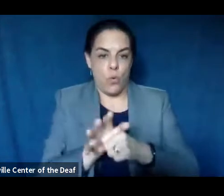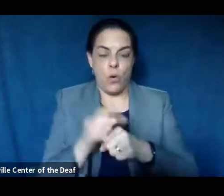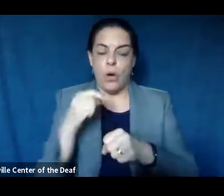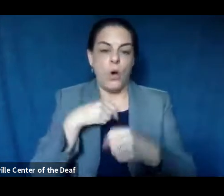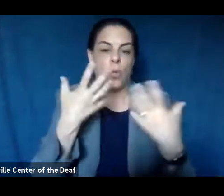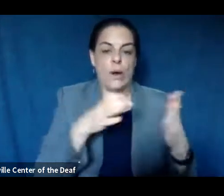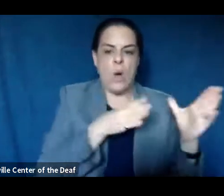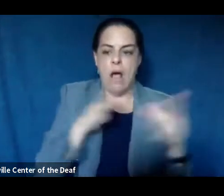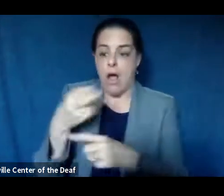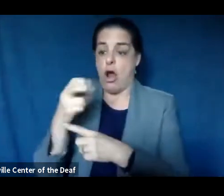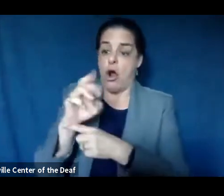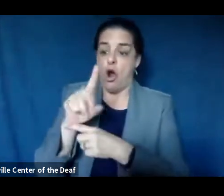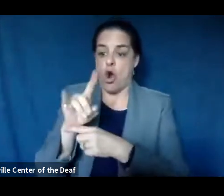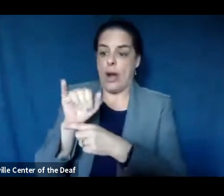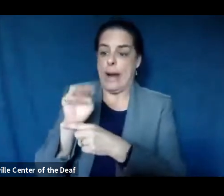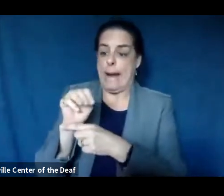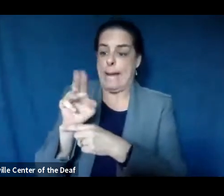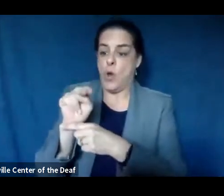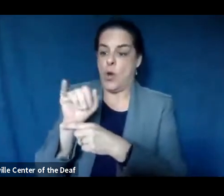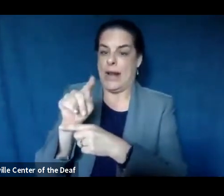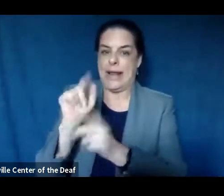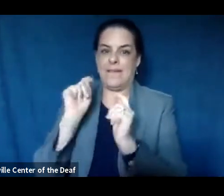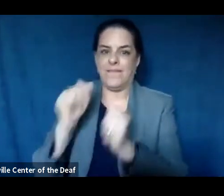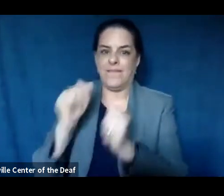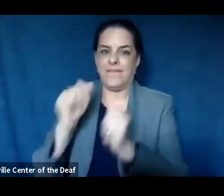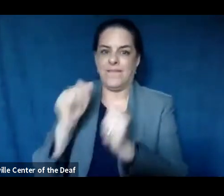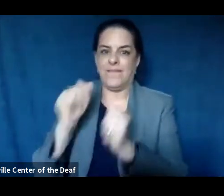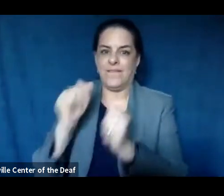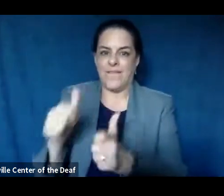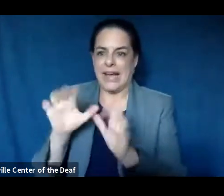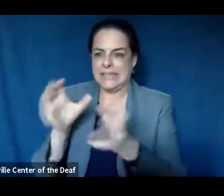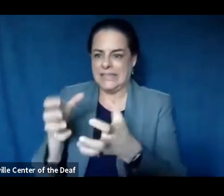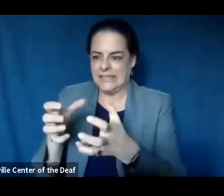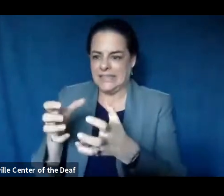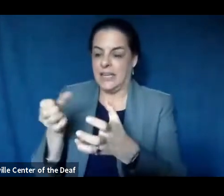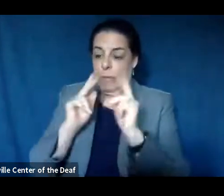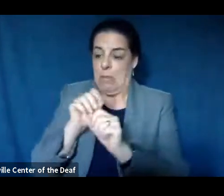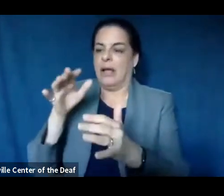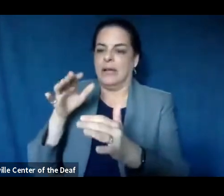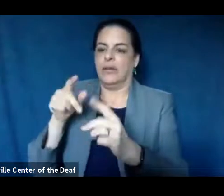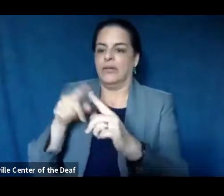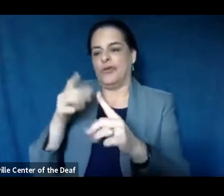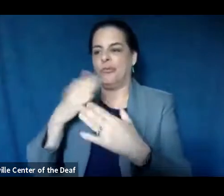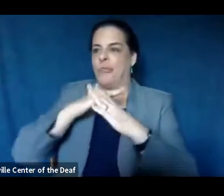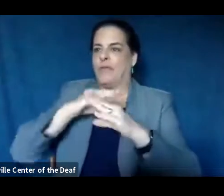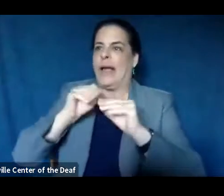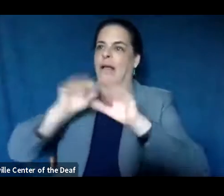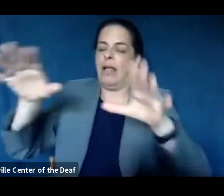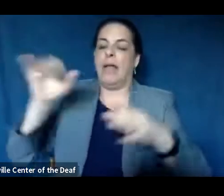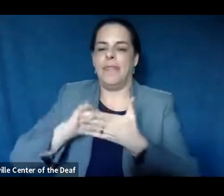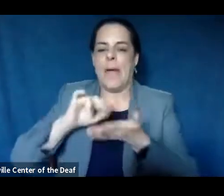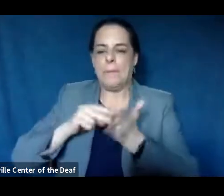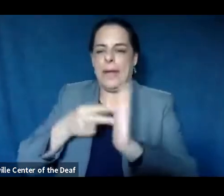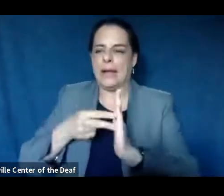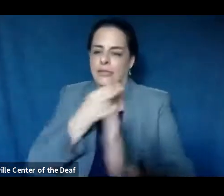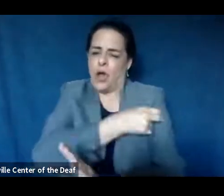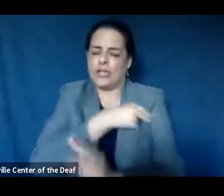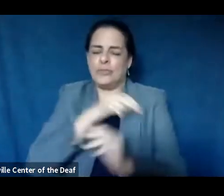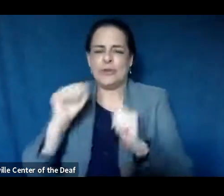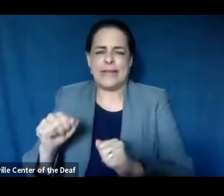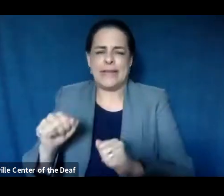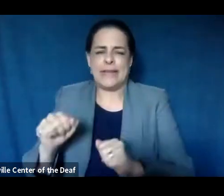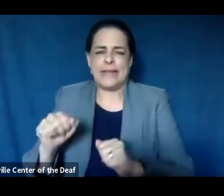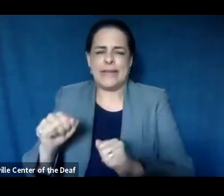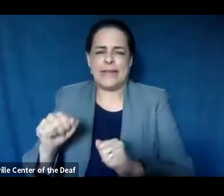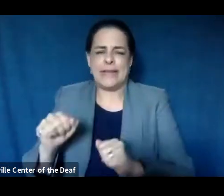herd immunity too quickly because that can mean that our hospitals and healthcare system, um, systems get overwhelmed very quickly. And so again, everything we're doing